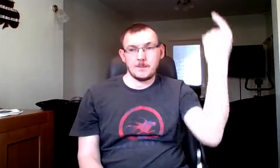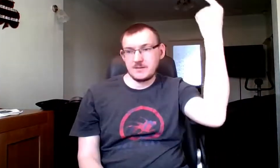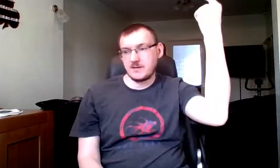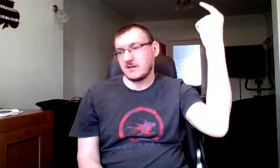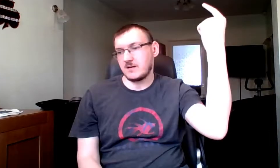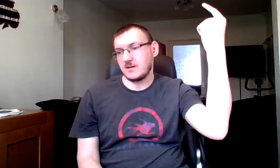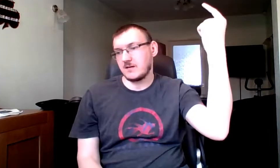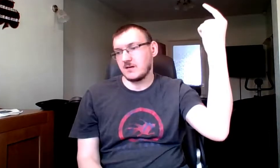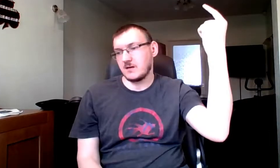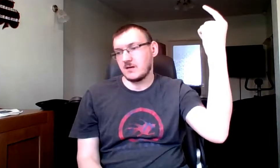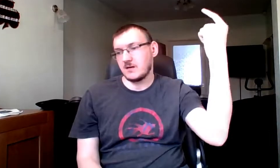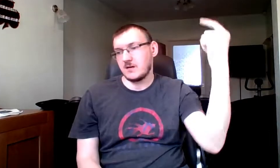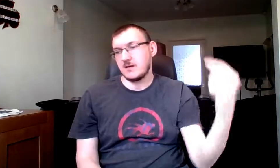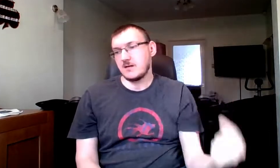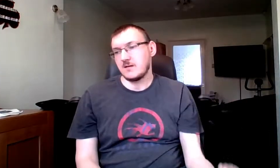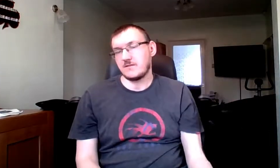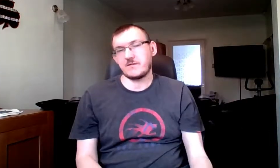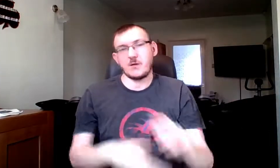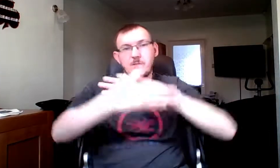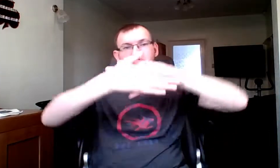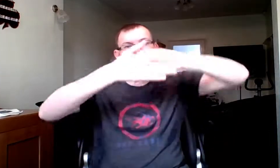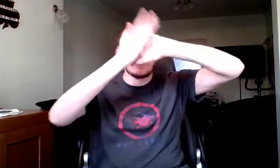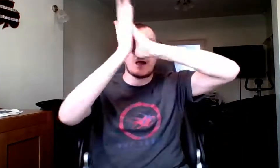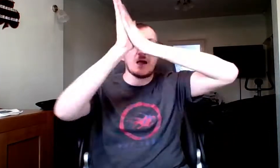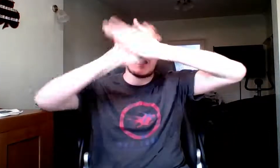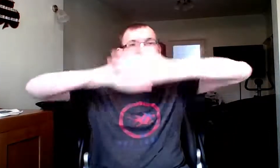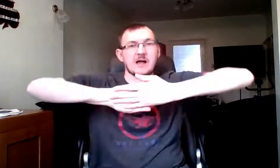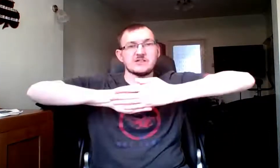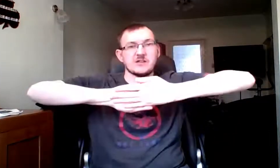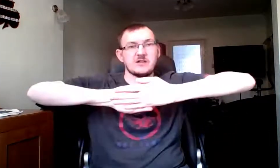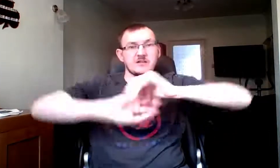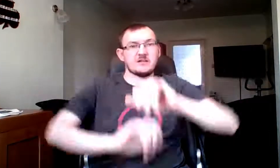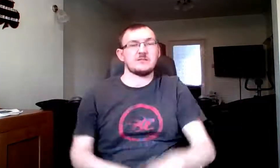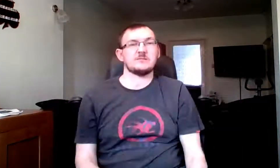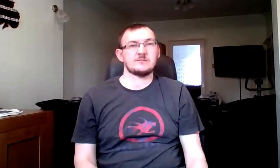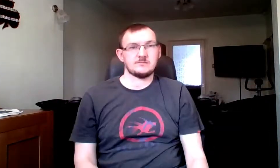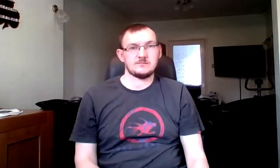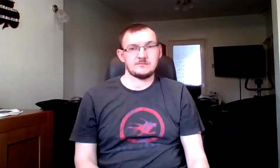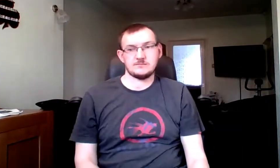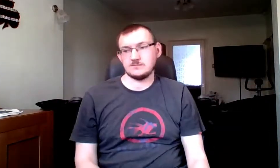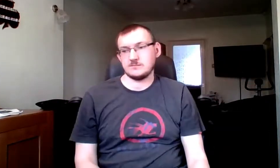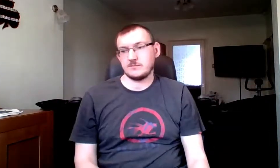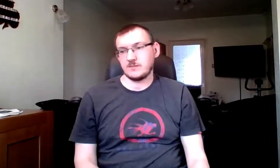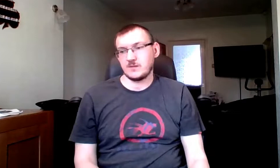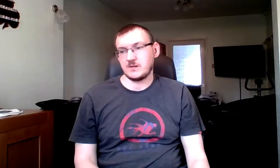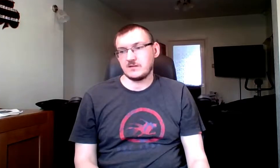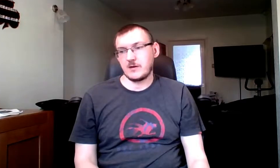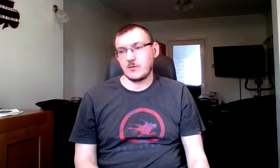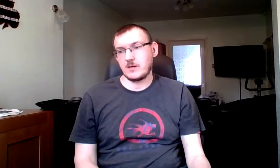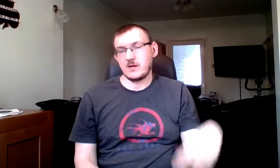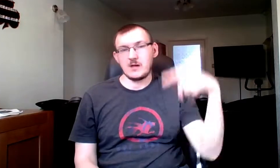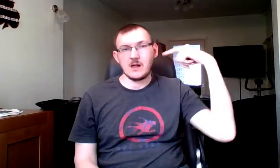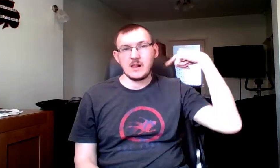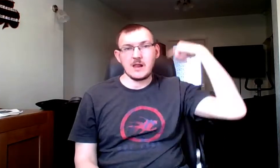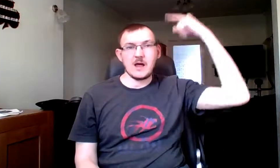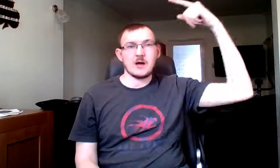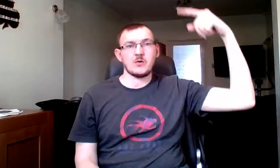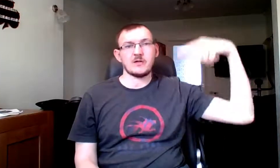from the ashes, so louder